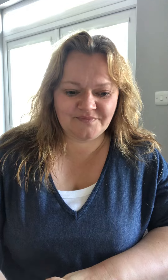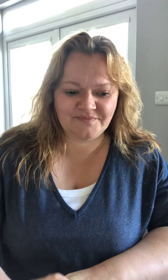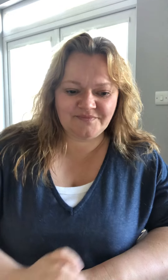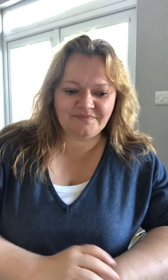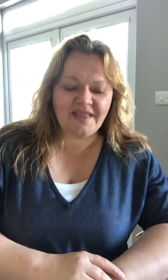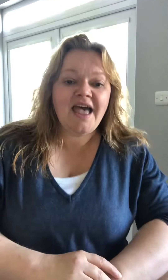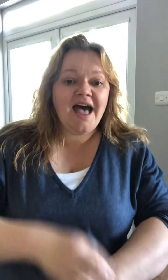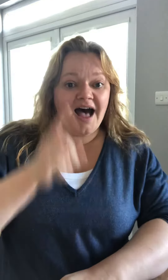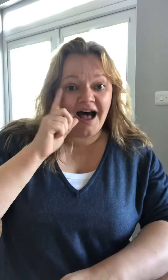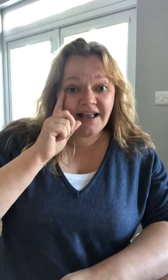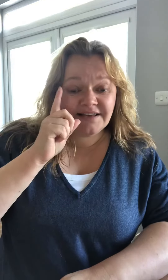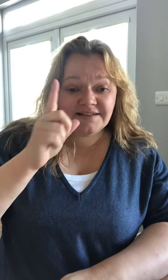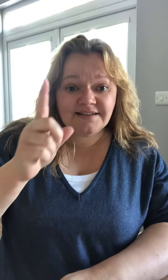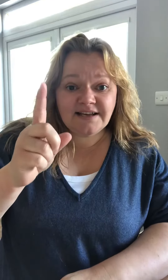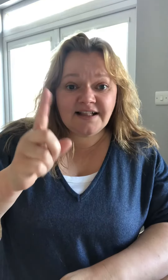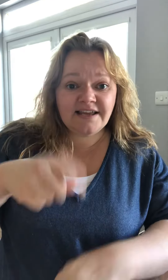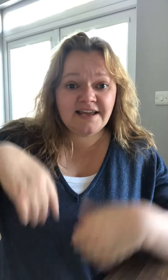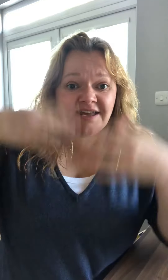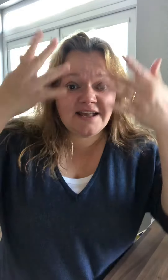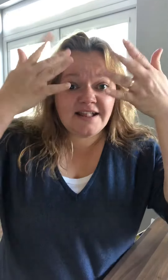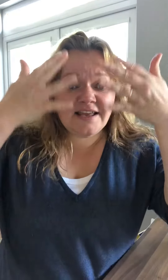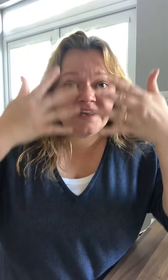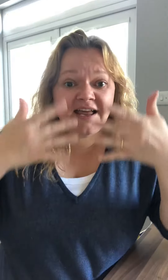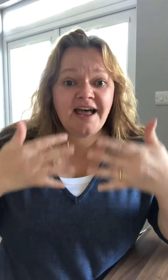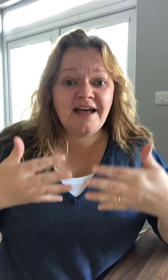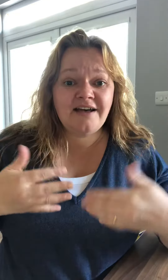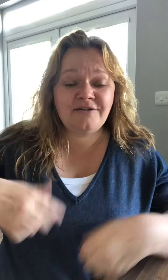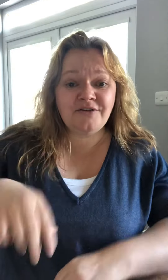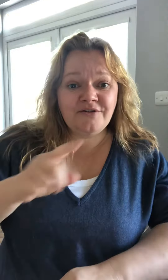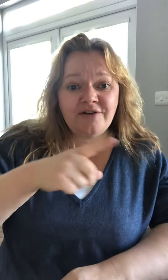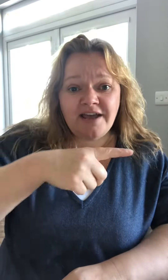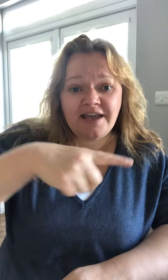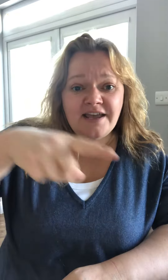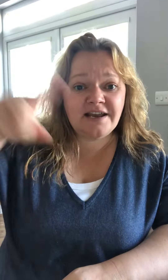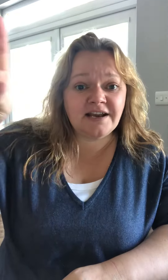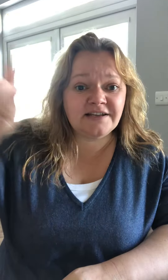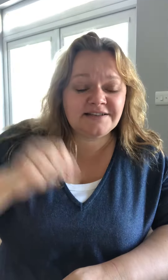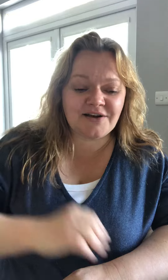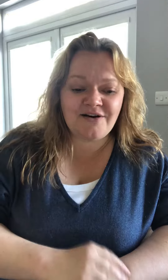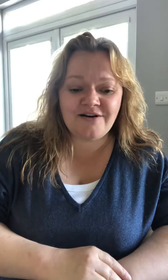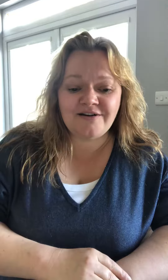I can see clearly now the rain has gone.